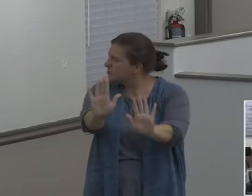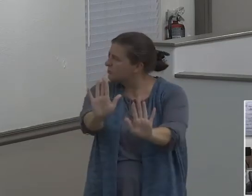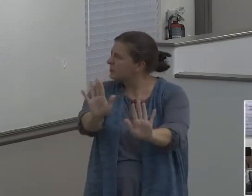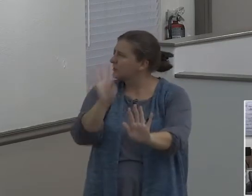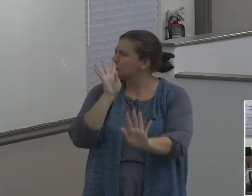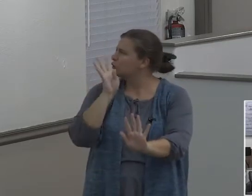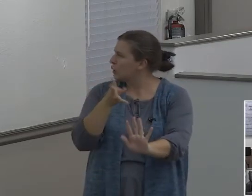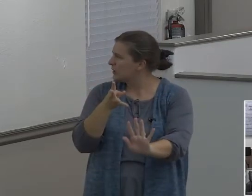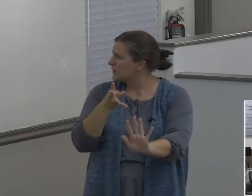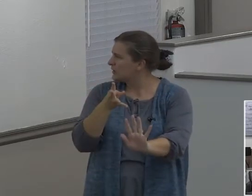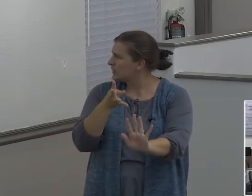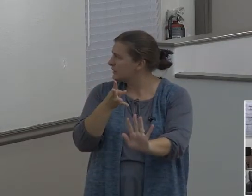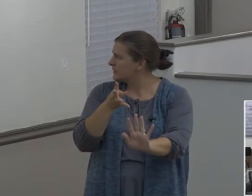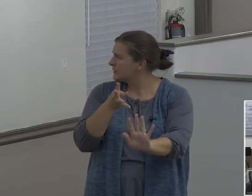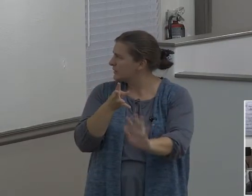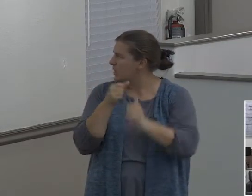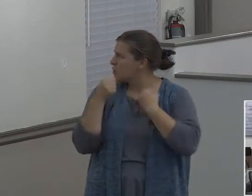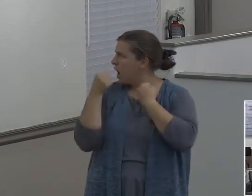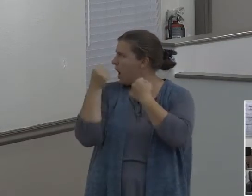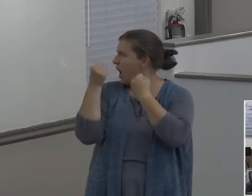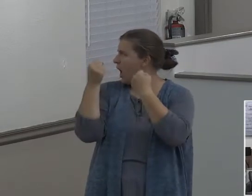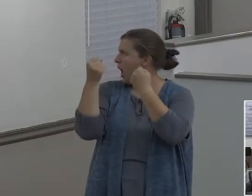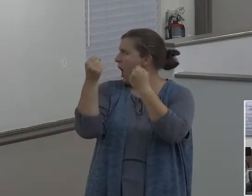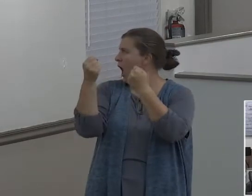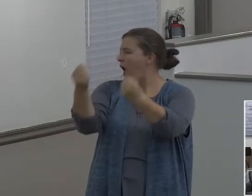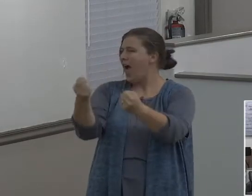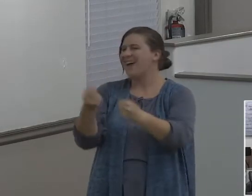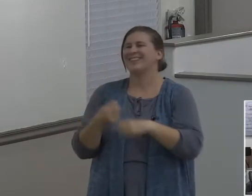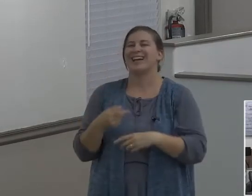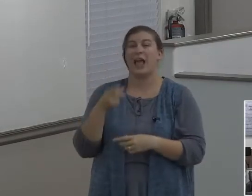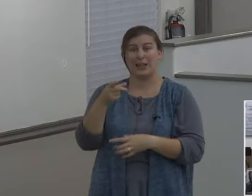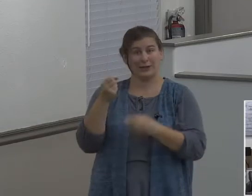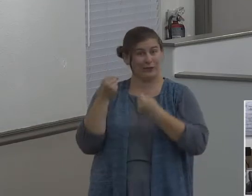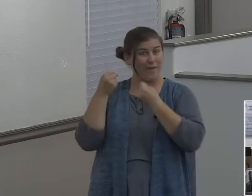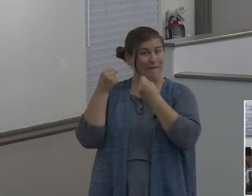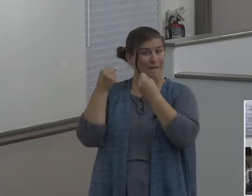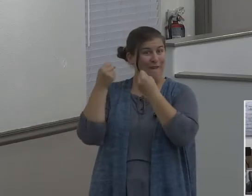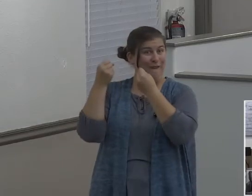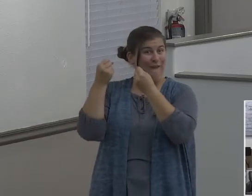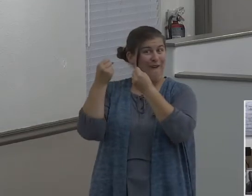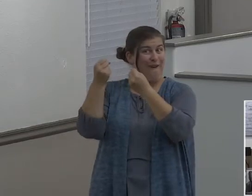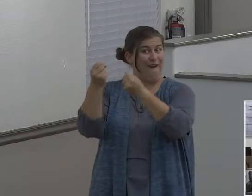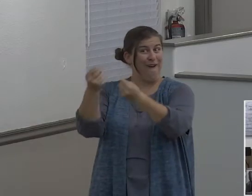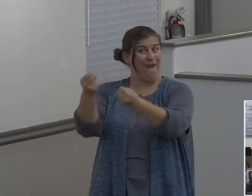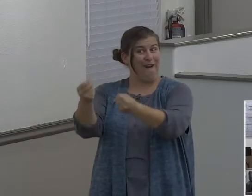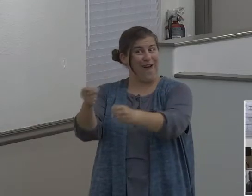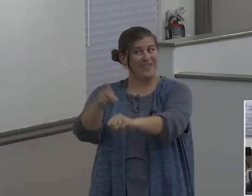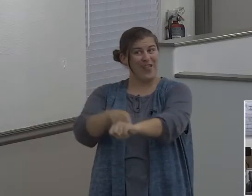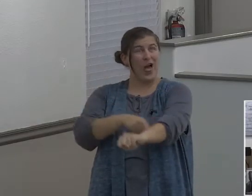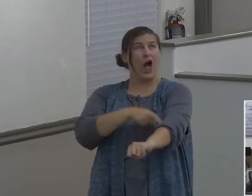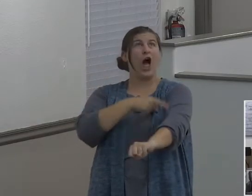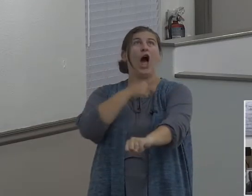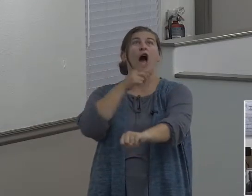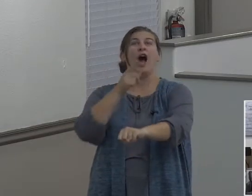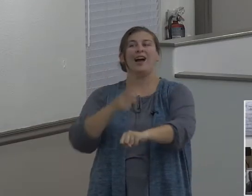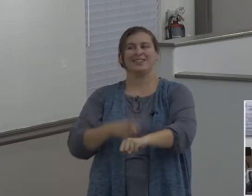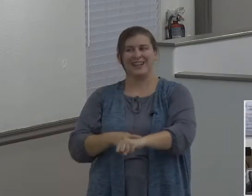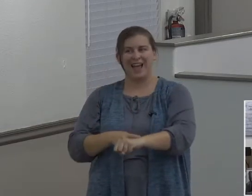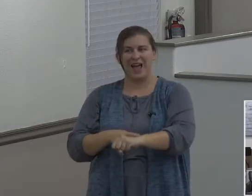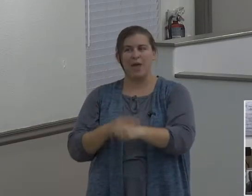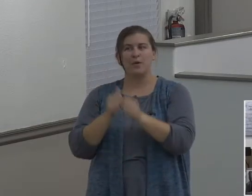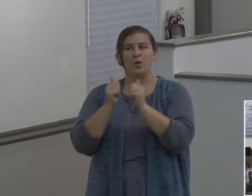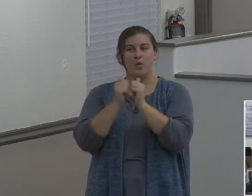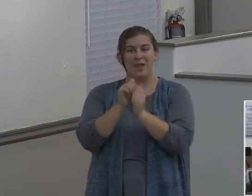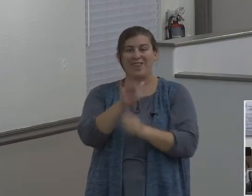And drive their car, and you've driven your car for quite some distance with the check engine light still glowing